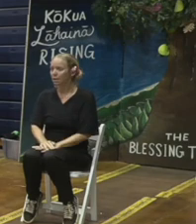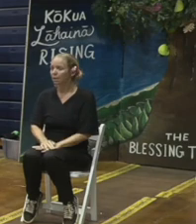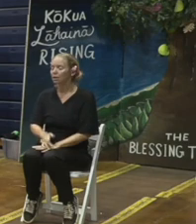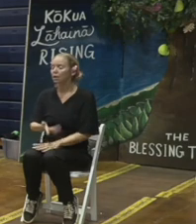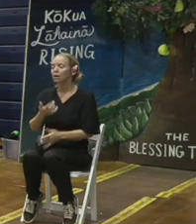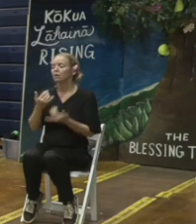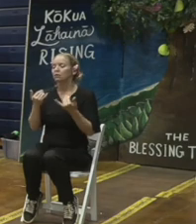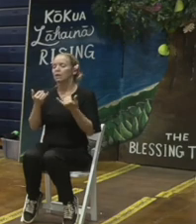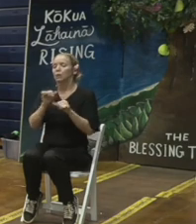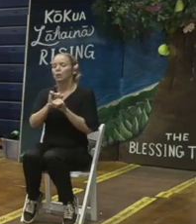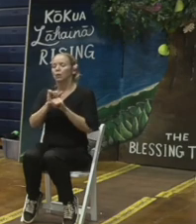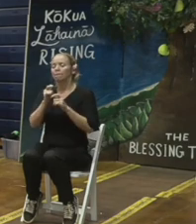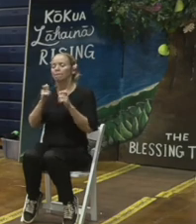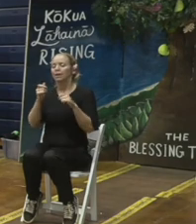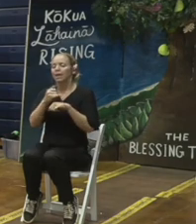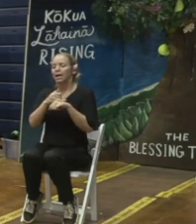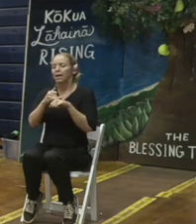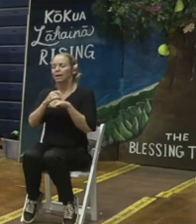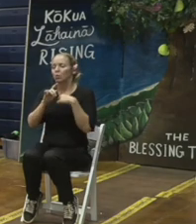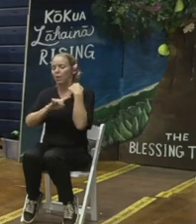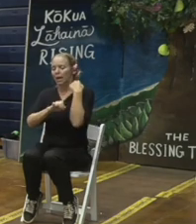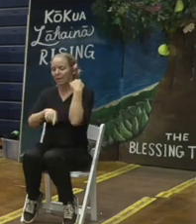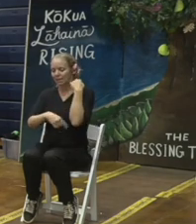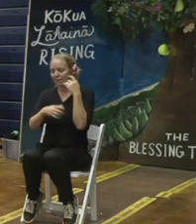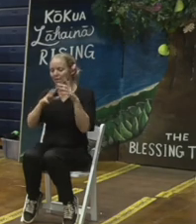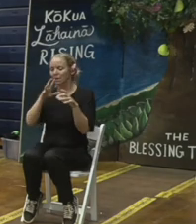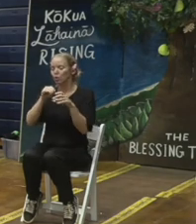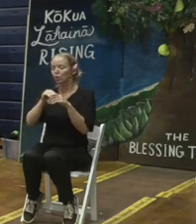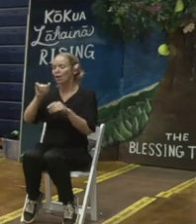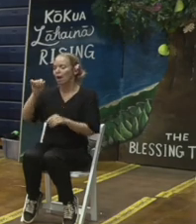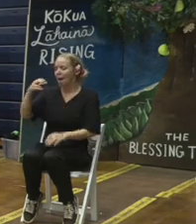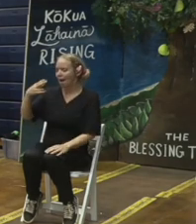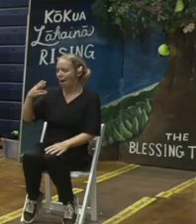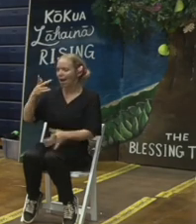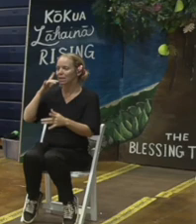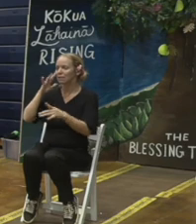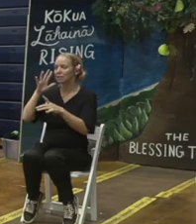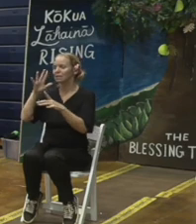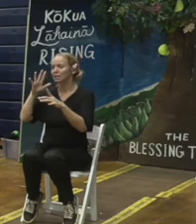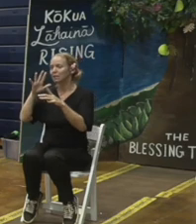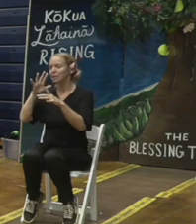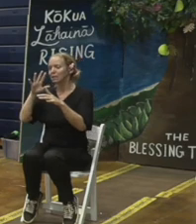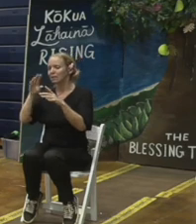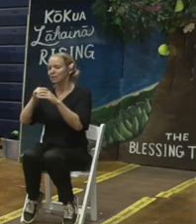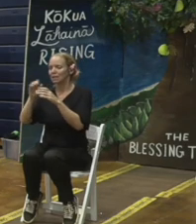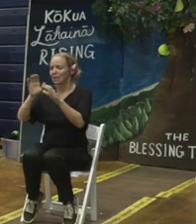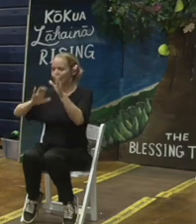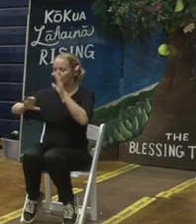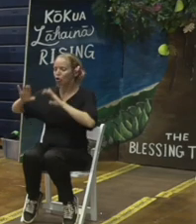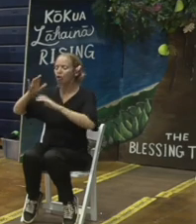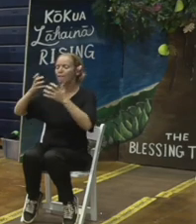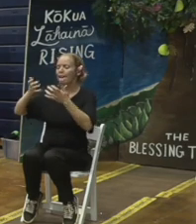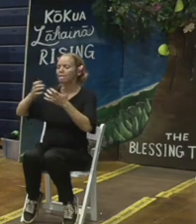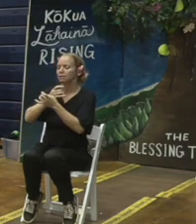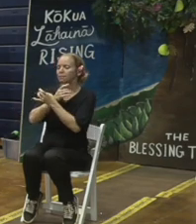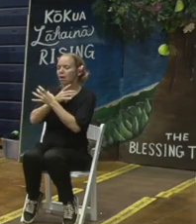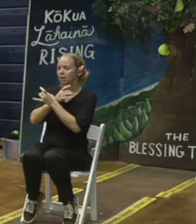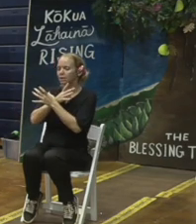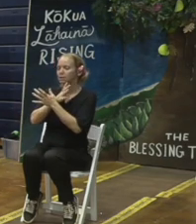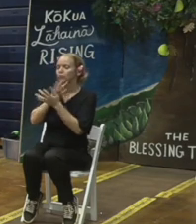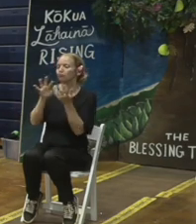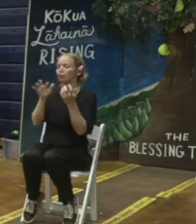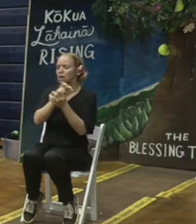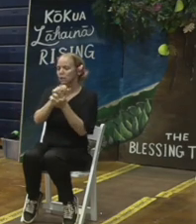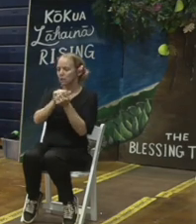island right now where we take waste including ash waste including municipal solid waste including heavy toxins and we